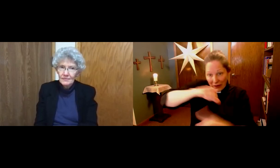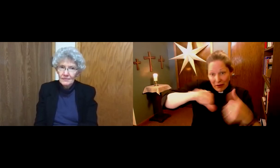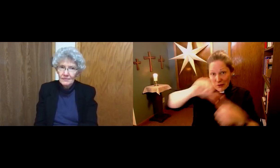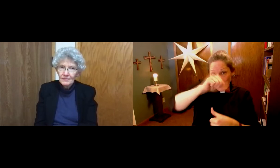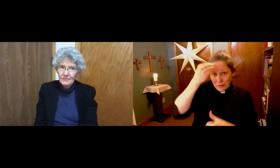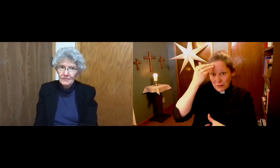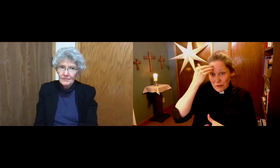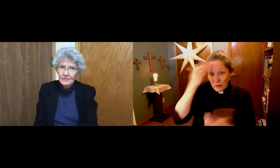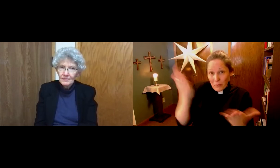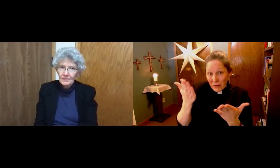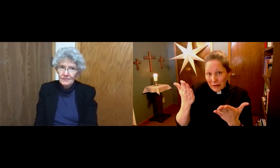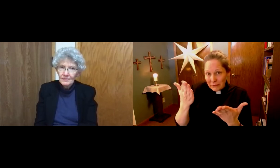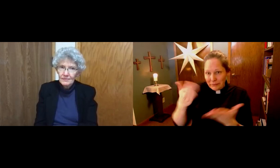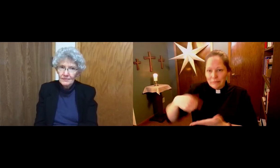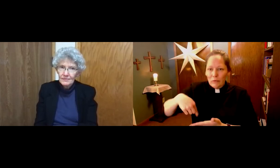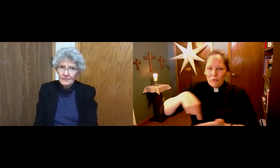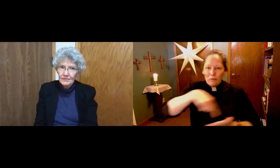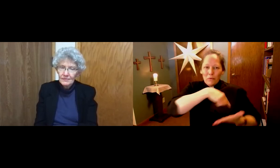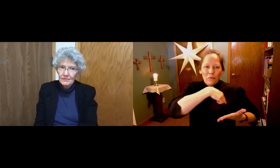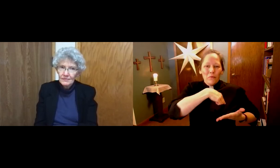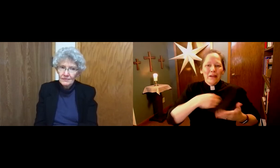And share God's peace.